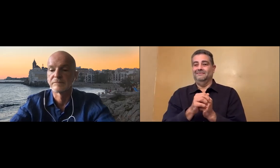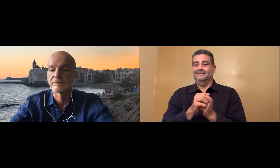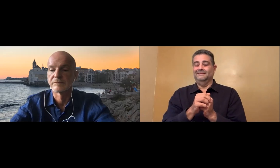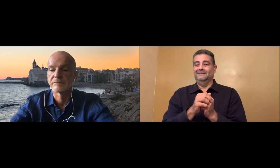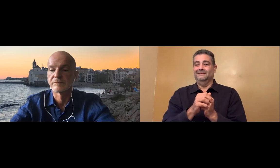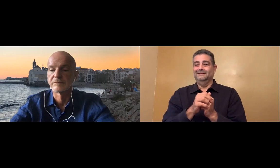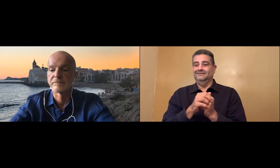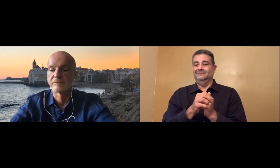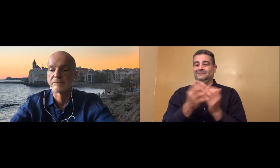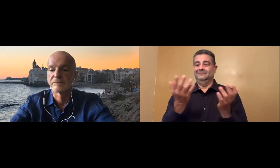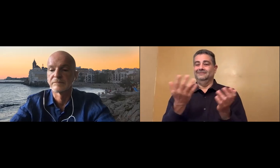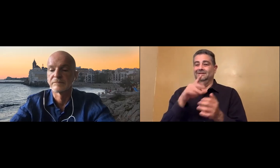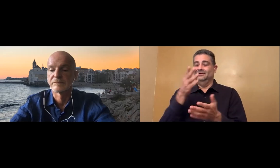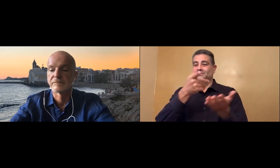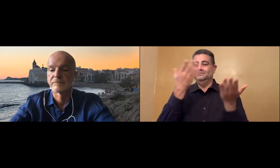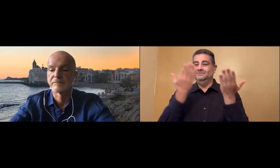TTYs worked.